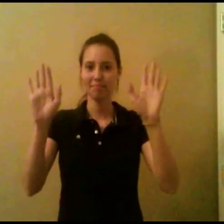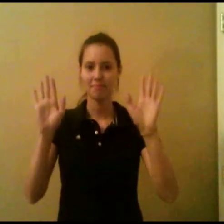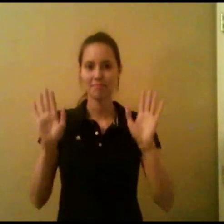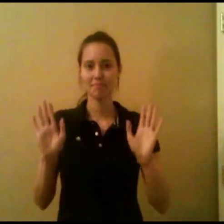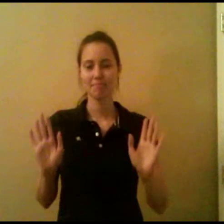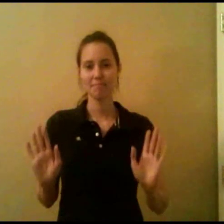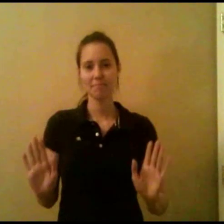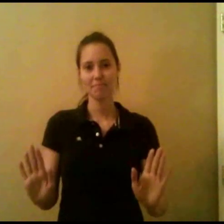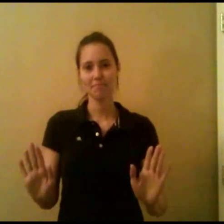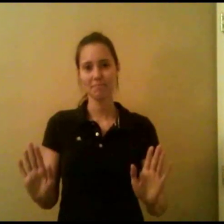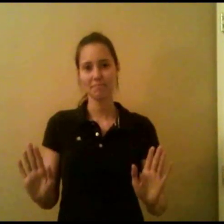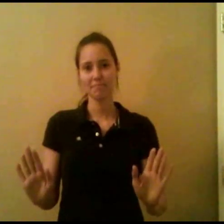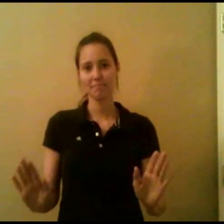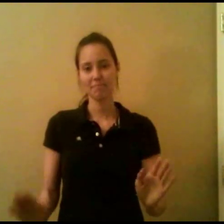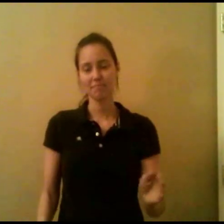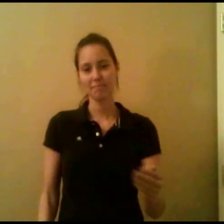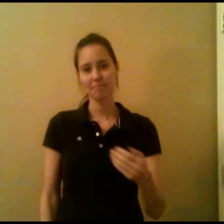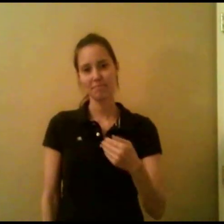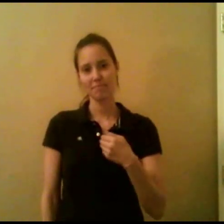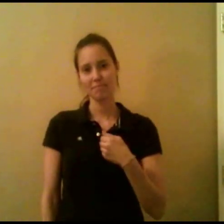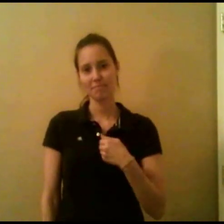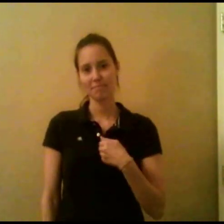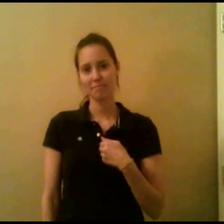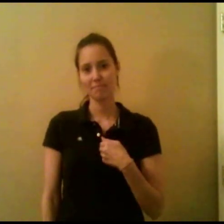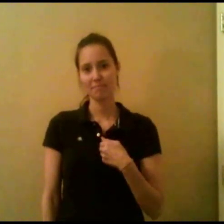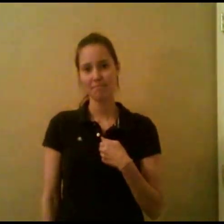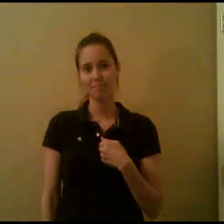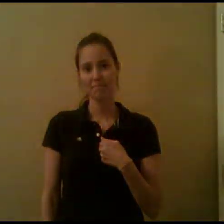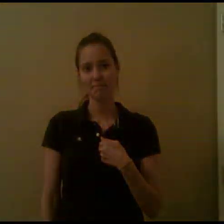wonderful to me.